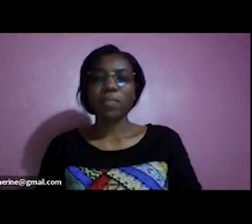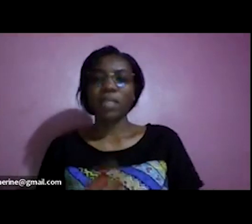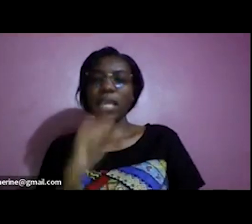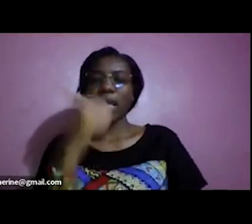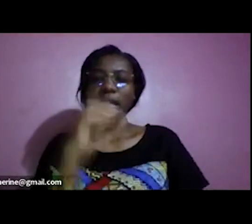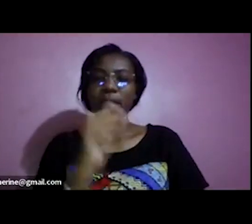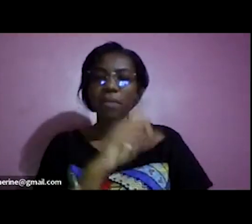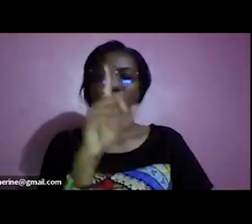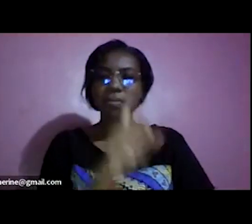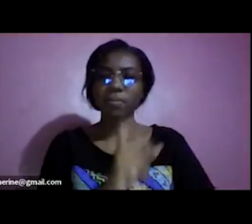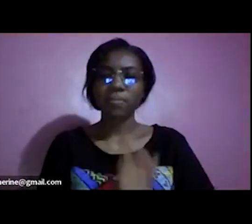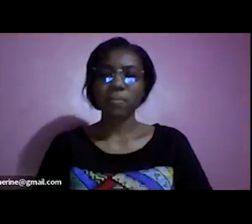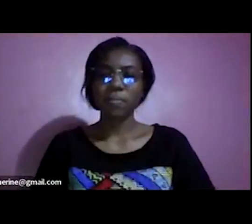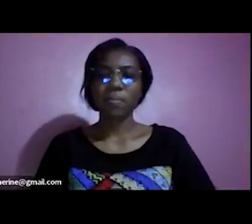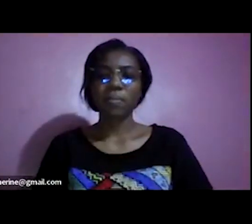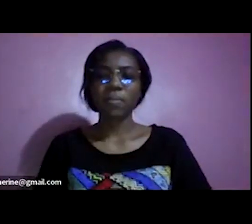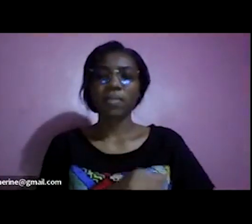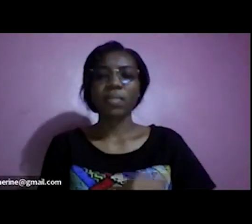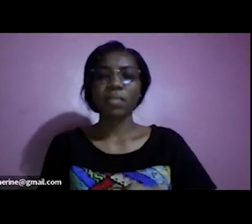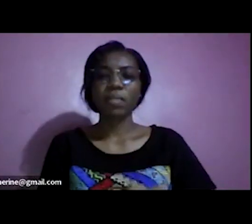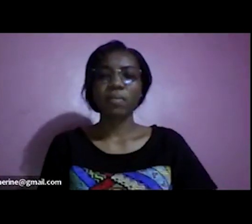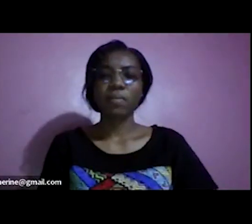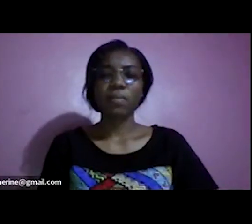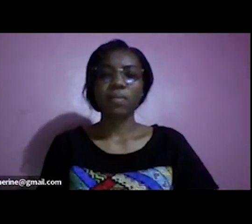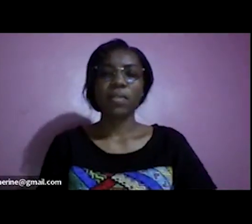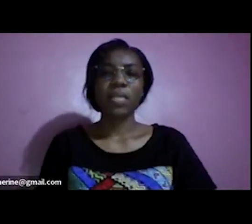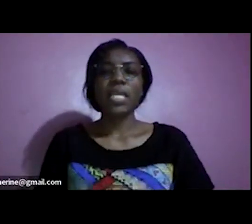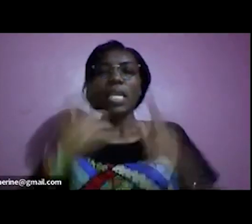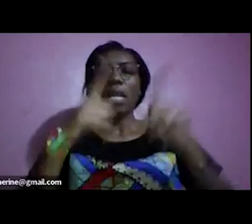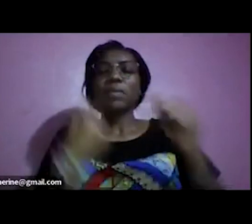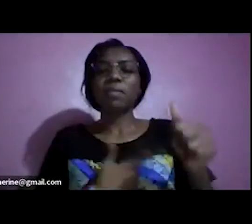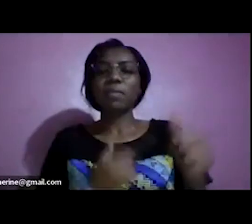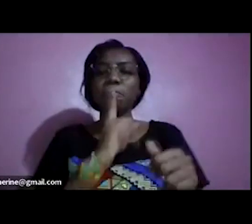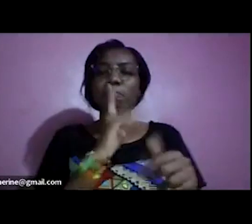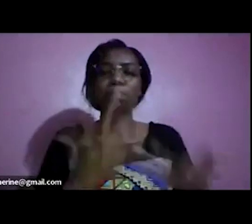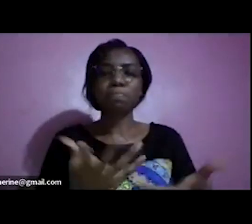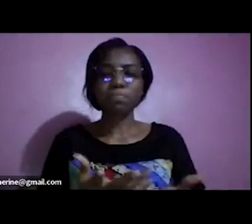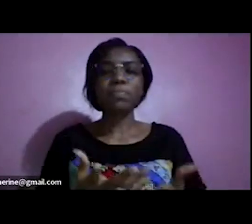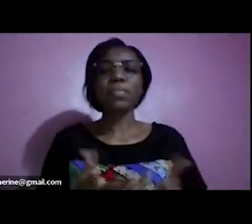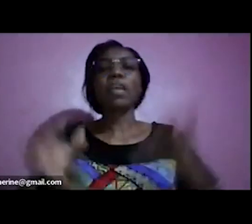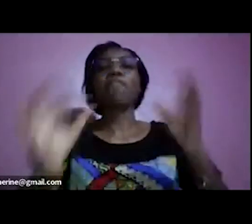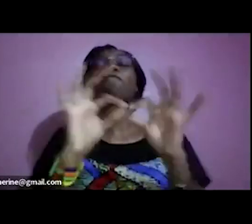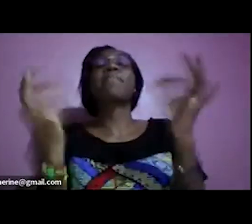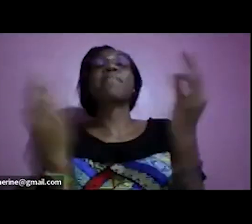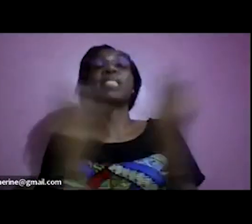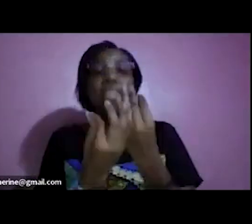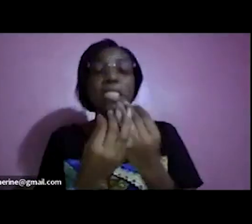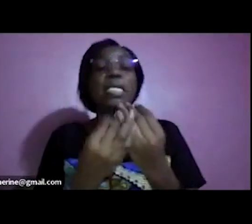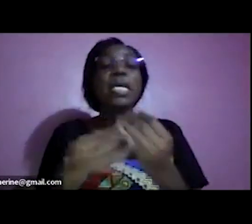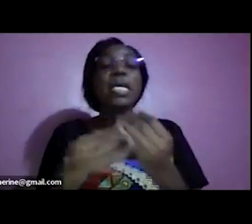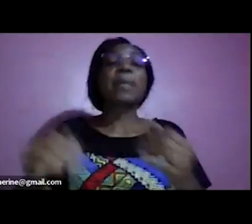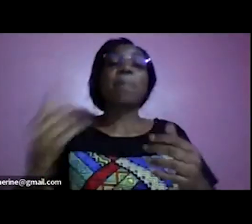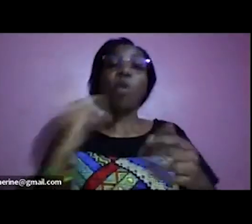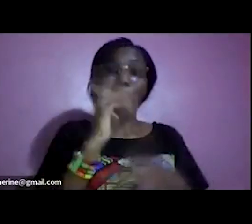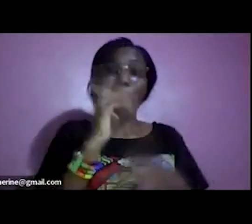um my language is a family in a family there is one with the money always has the same